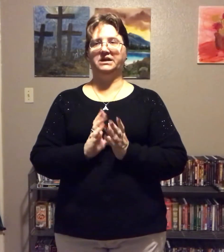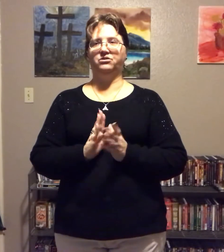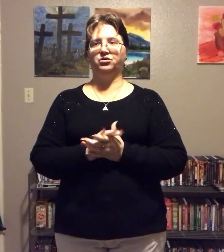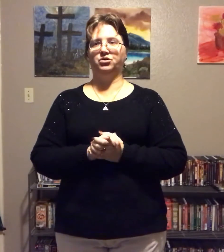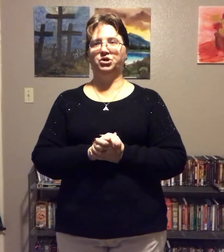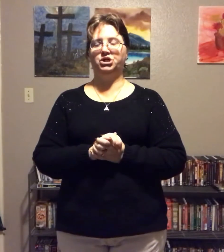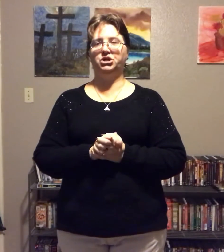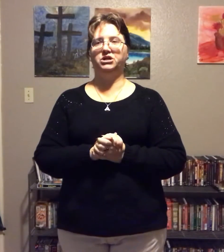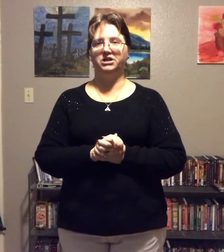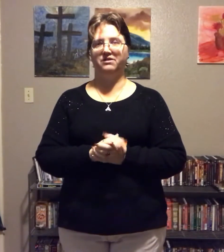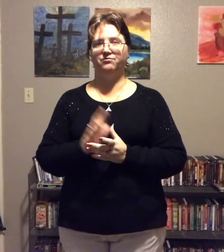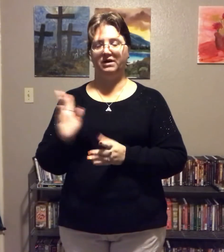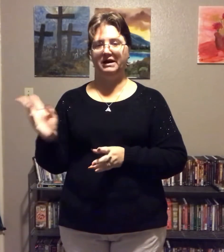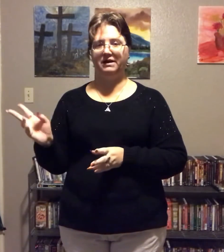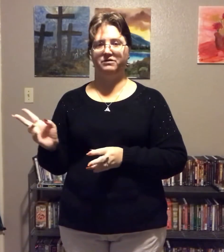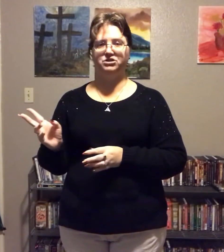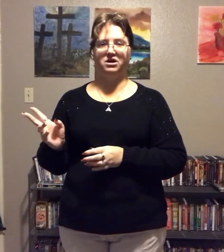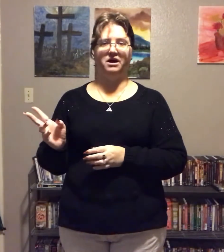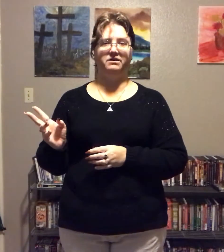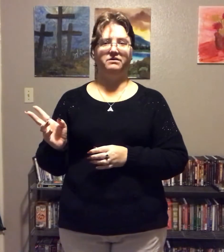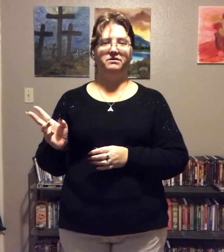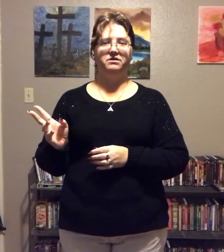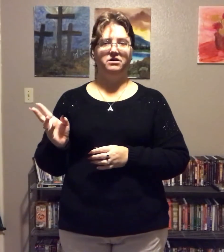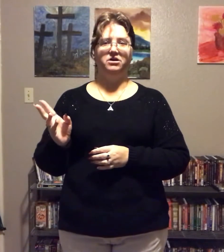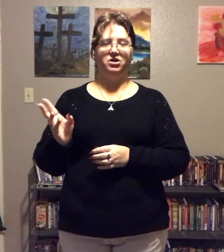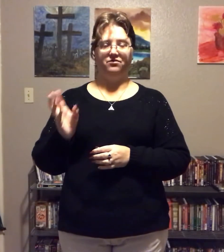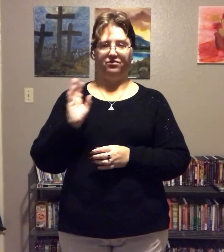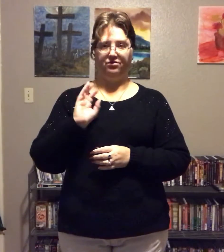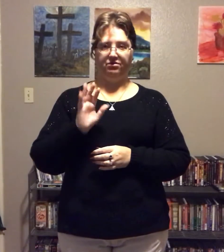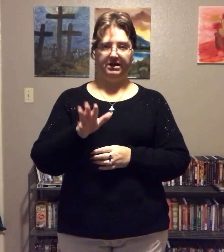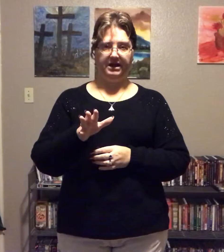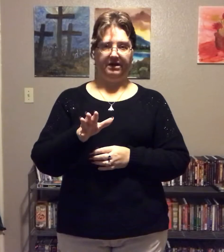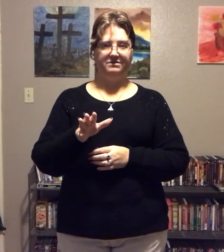Either give Ray down a shot for 30 days.